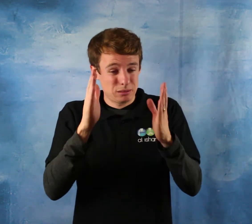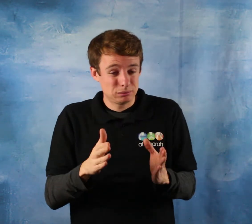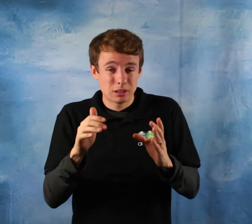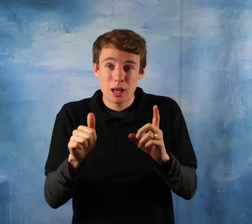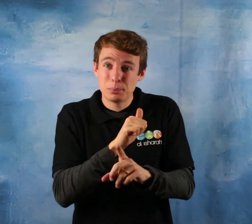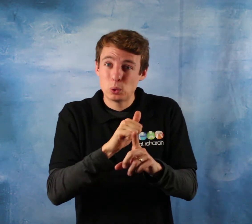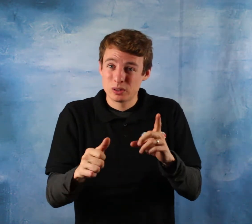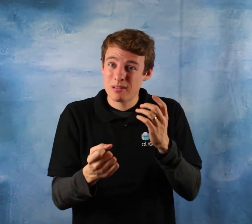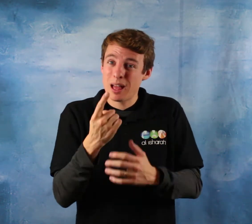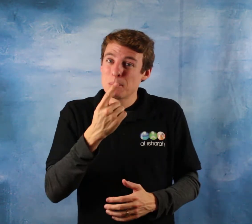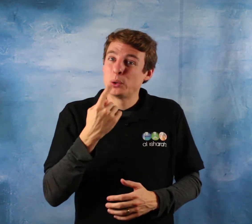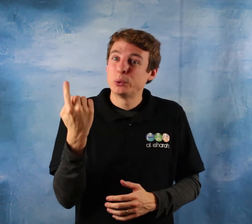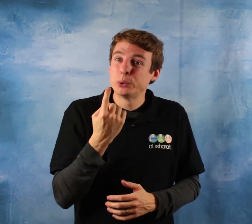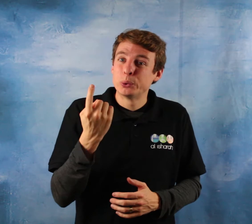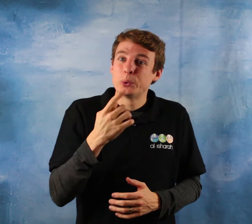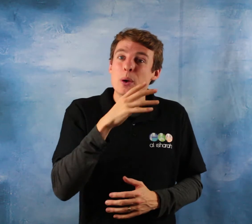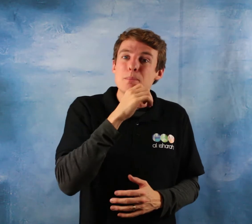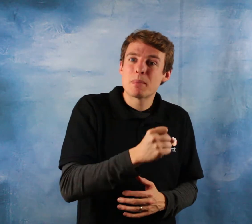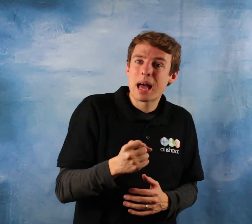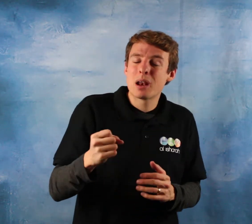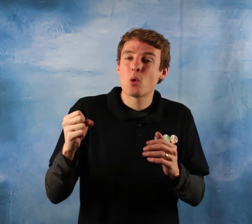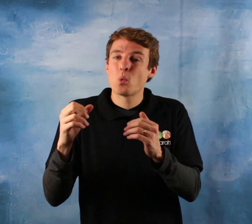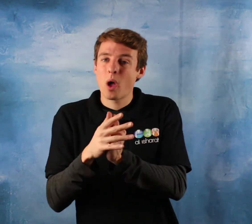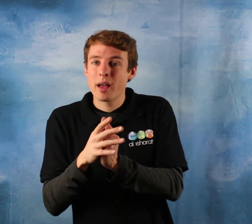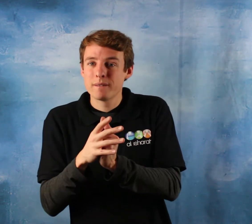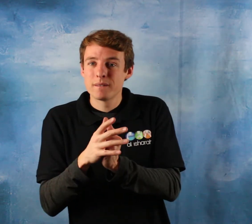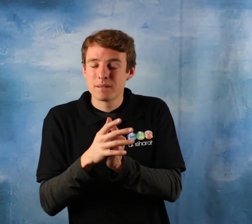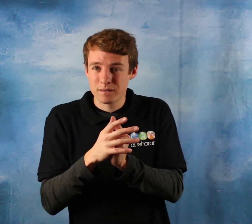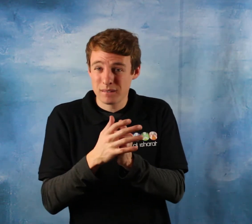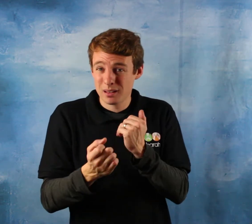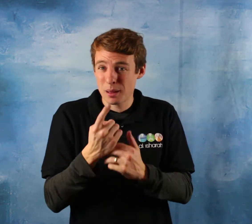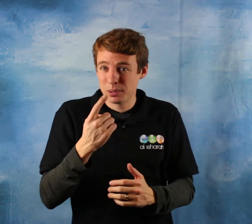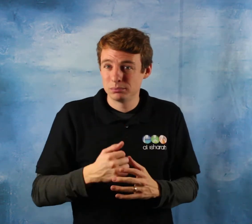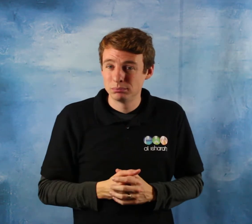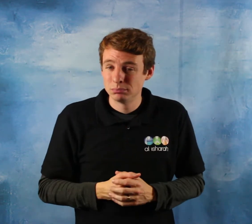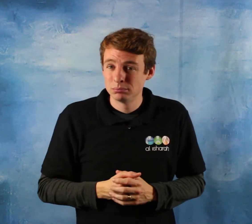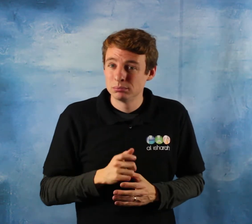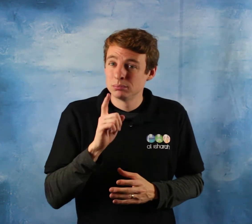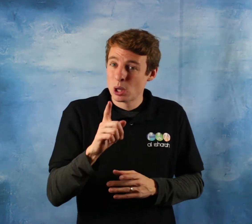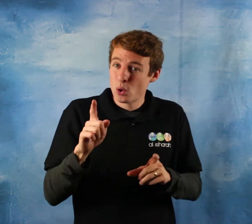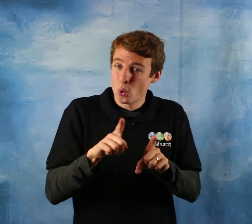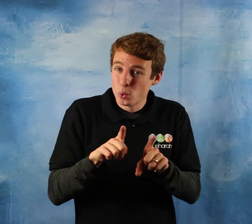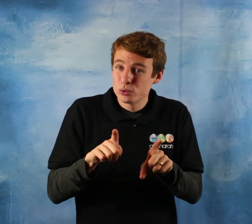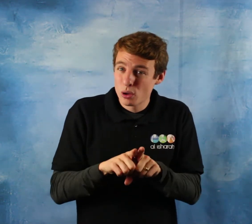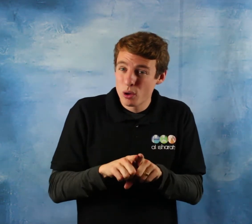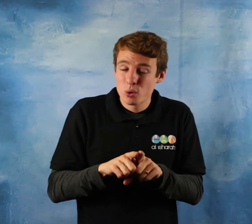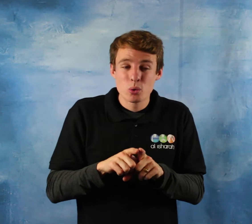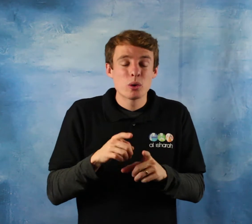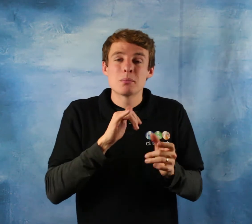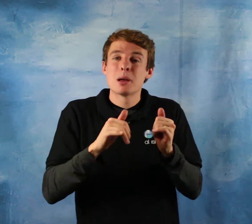perpetrated by extended family such as in-laws and siblings now of course this reality makes for